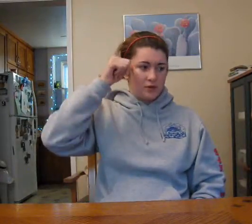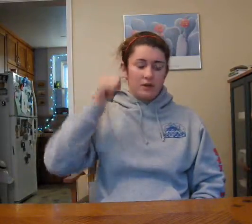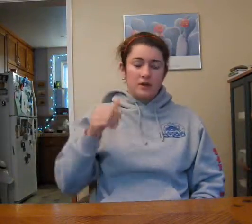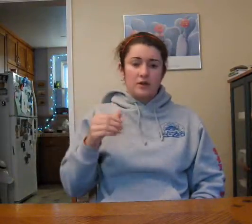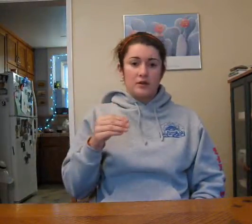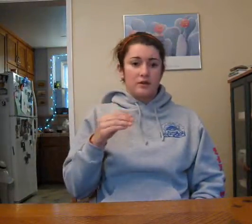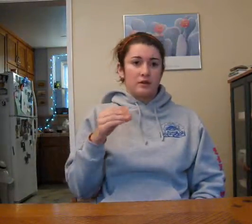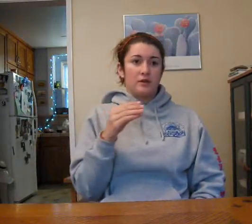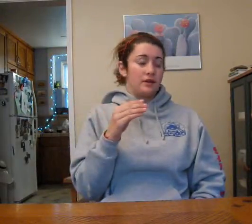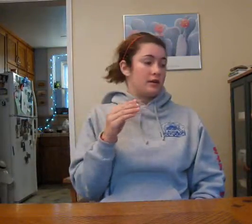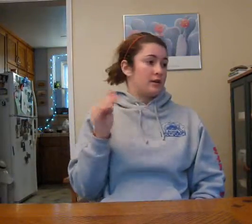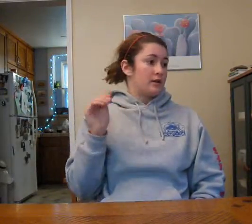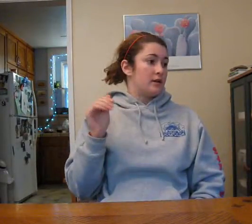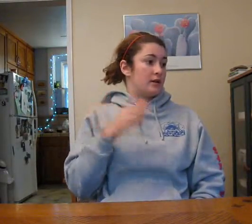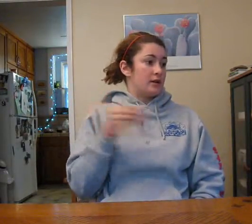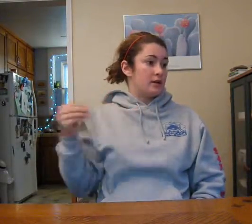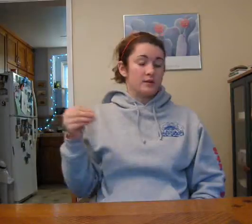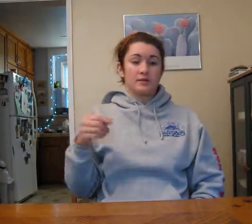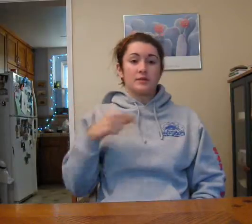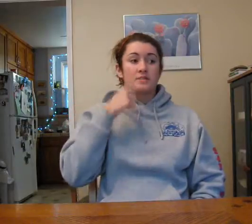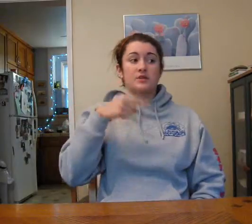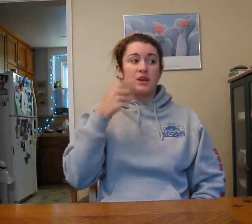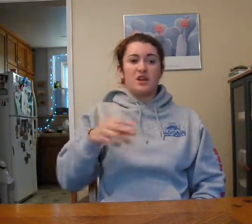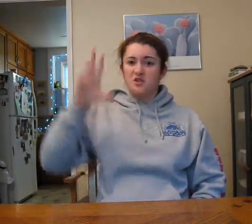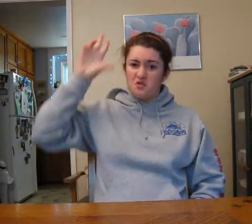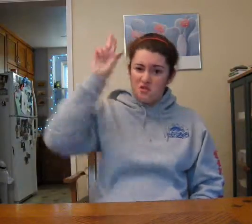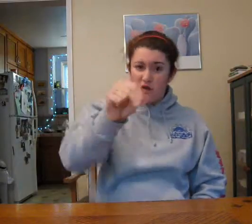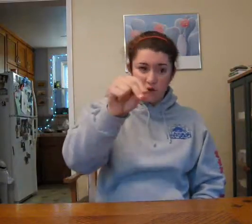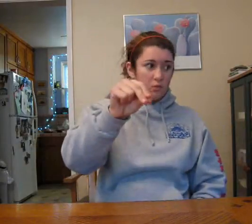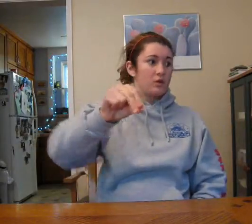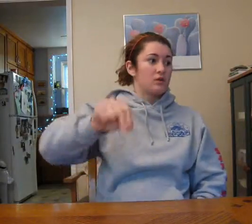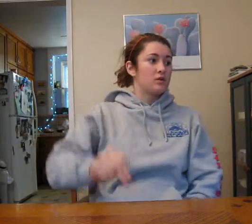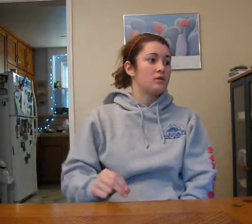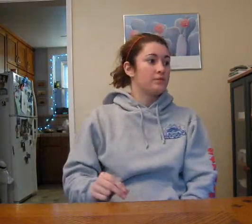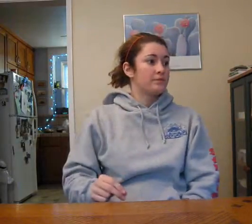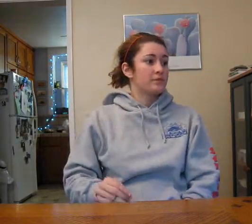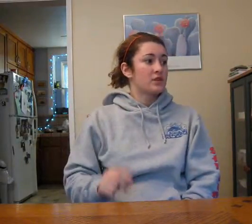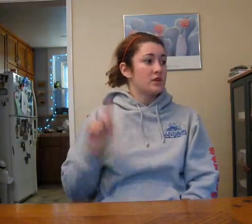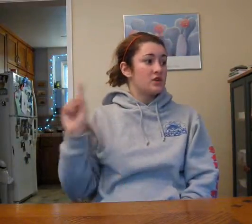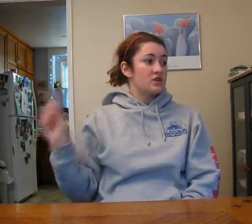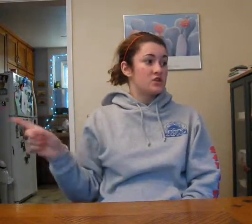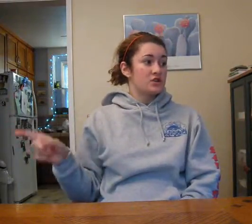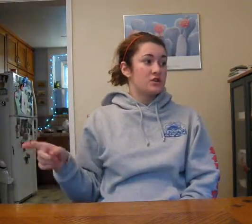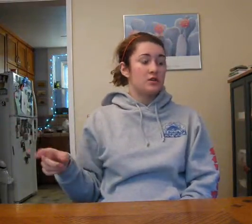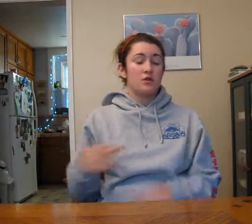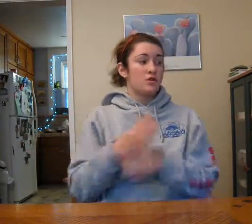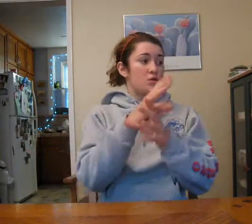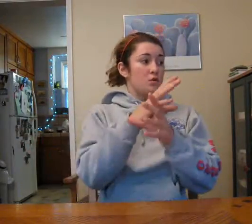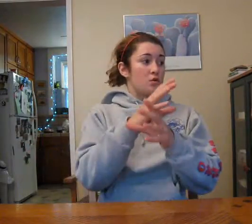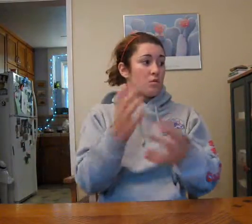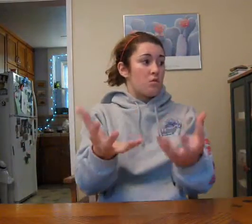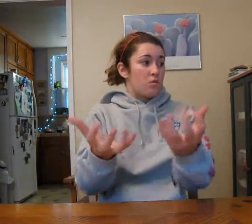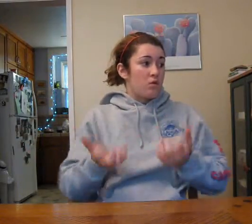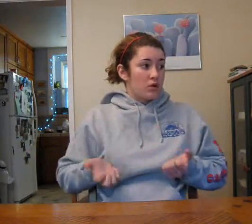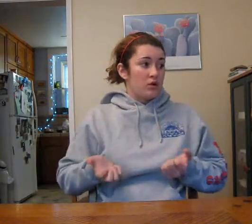and say, no. She won't